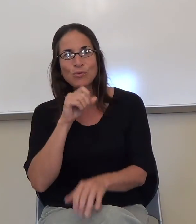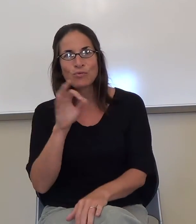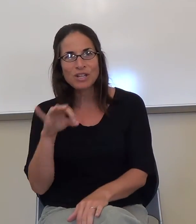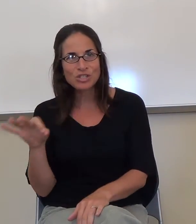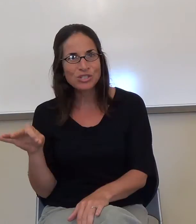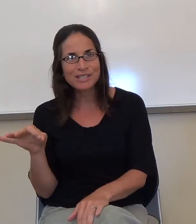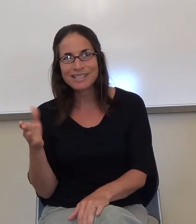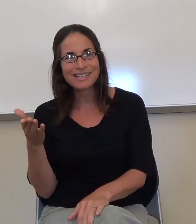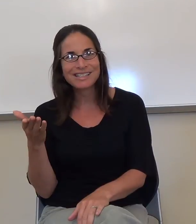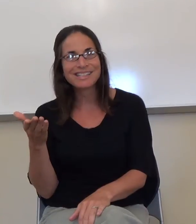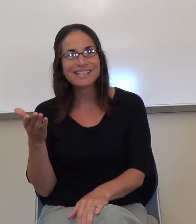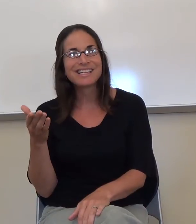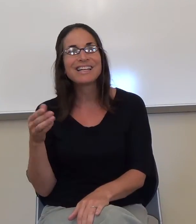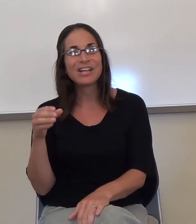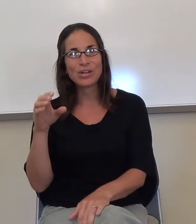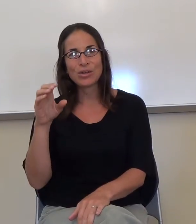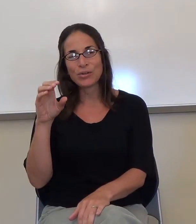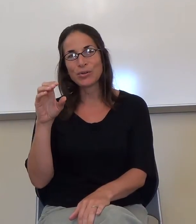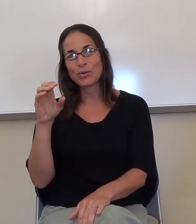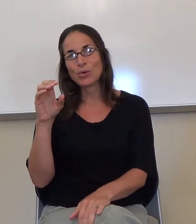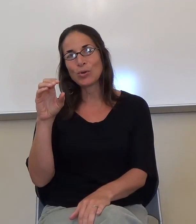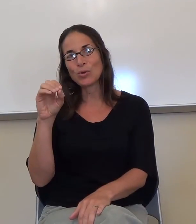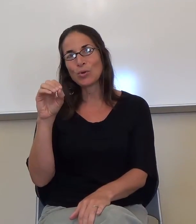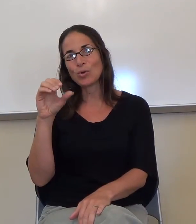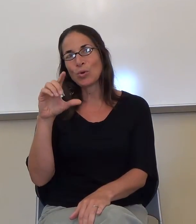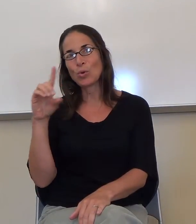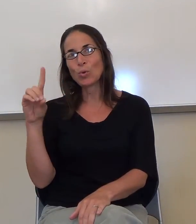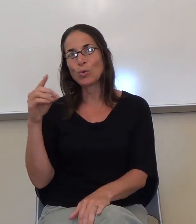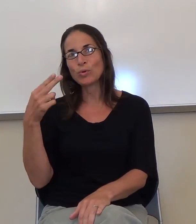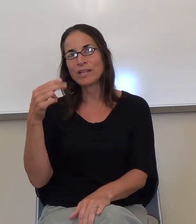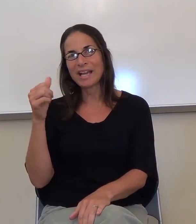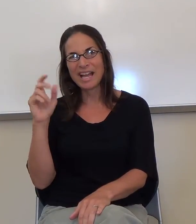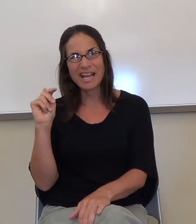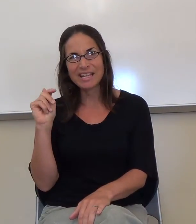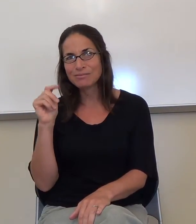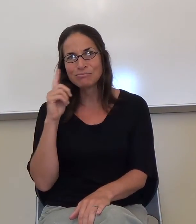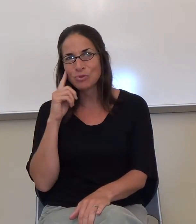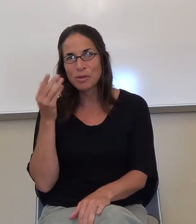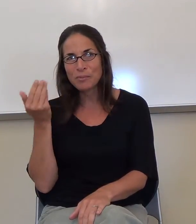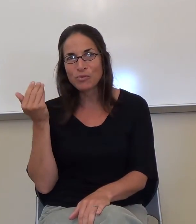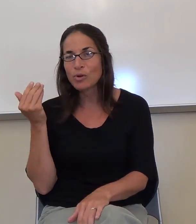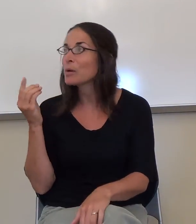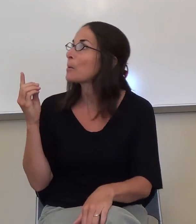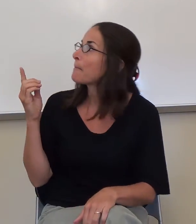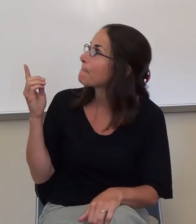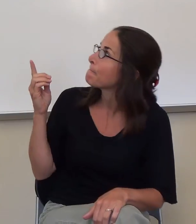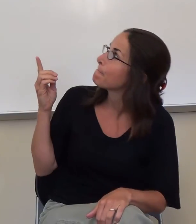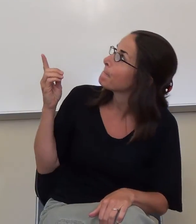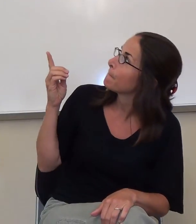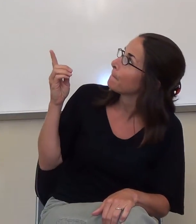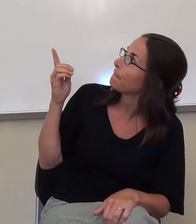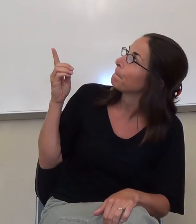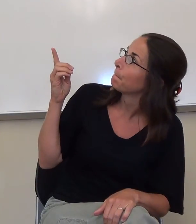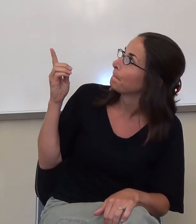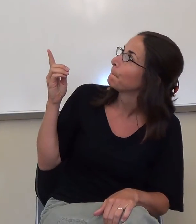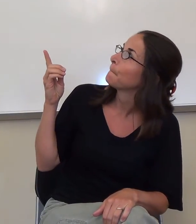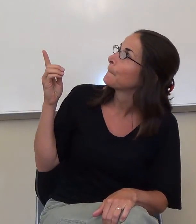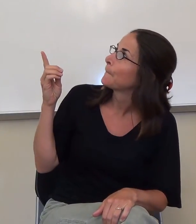all right? Up here it says, it refers to something that was out of date